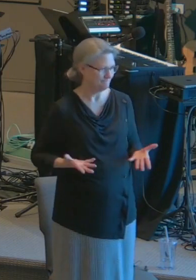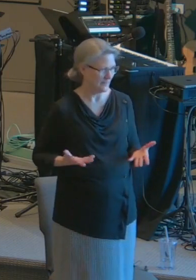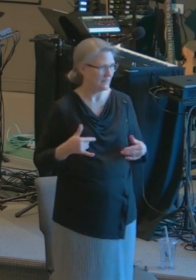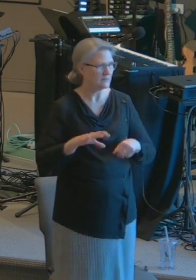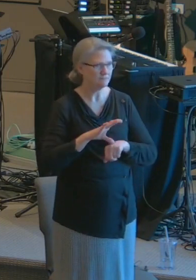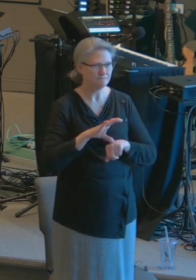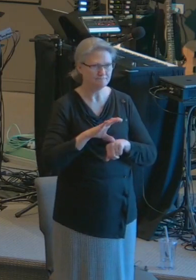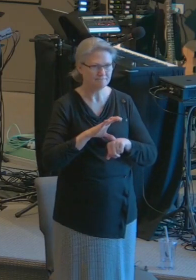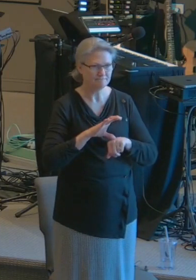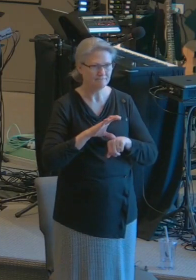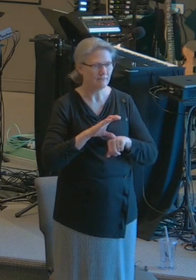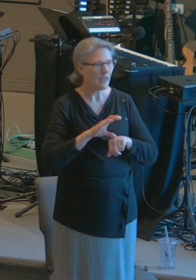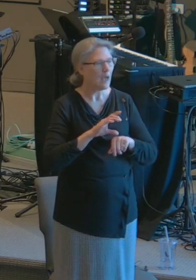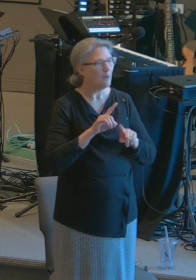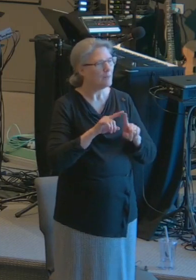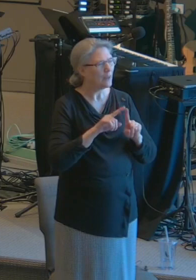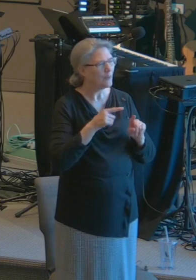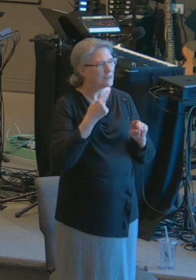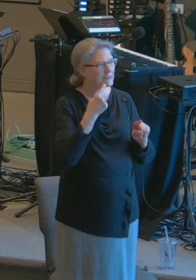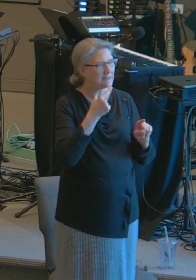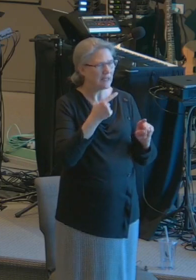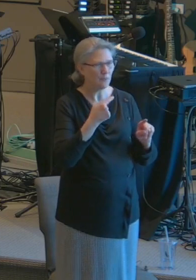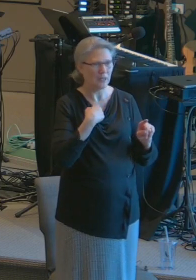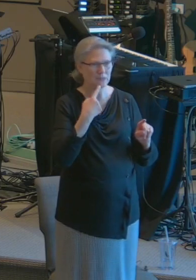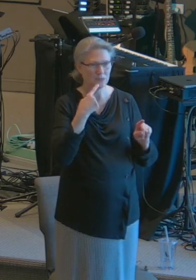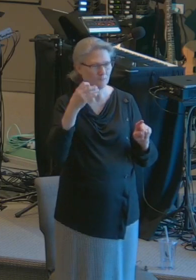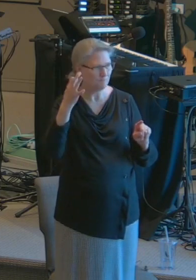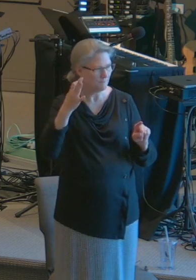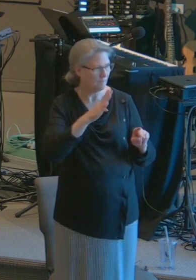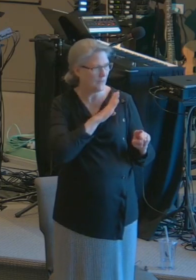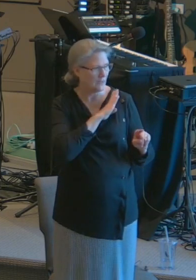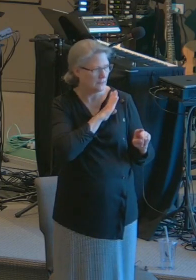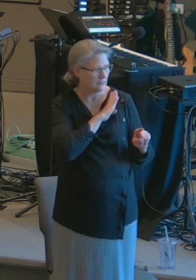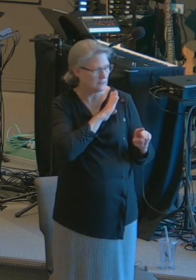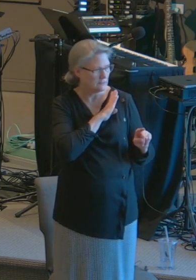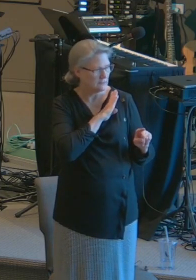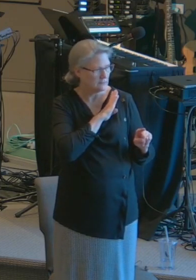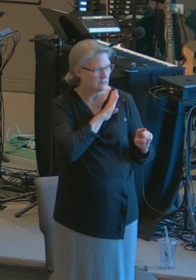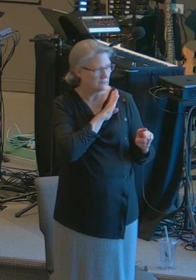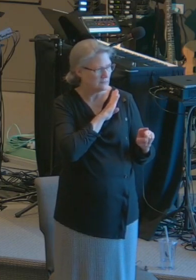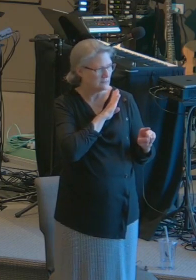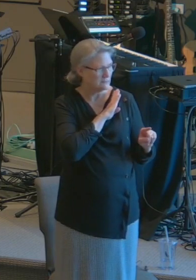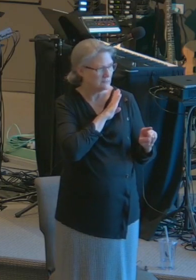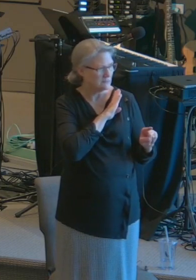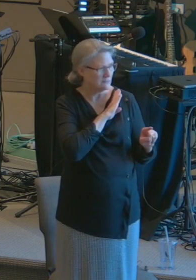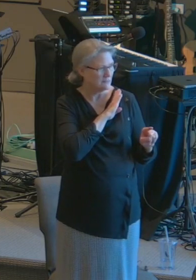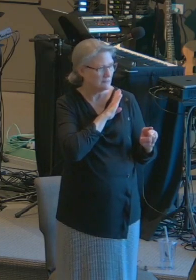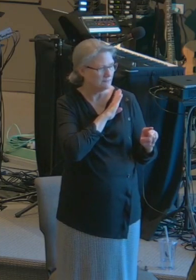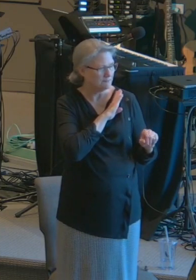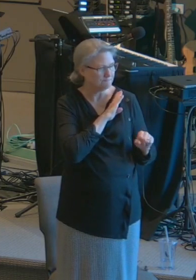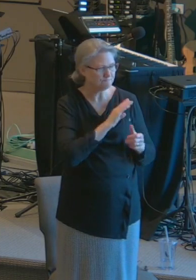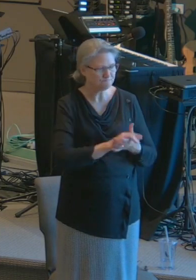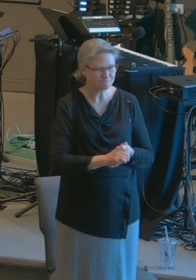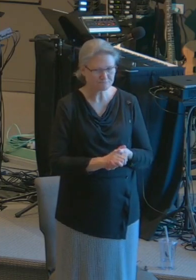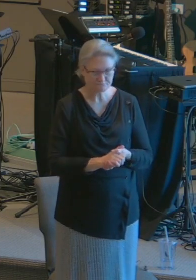I want to repeat what I told your pastor. Pastor, I said, I